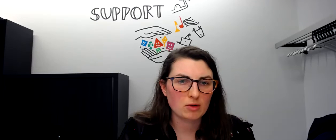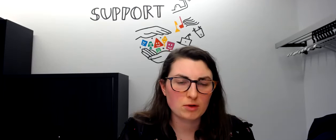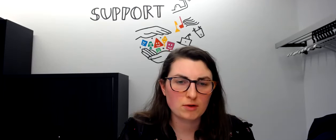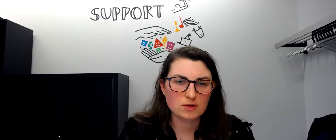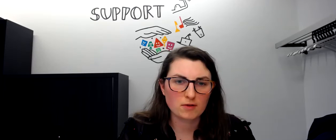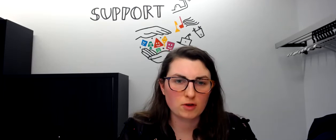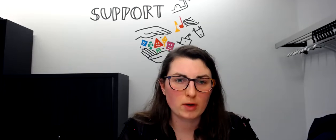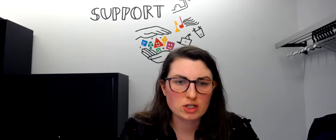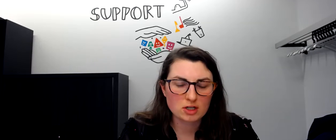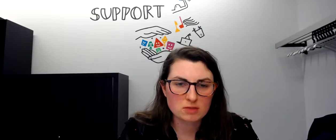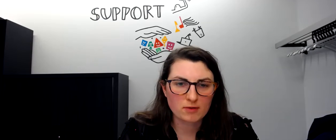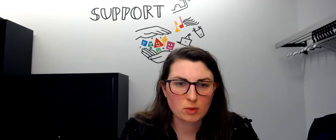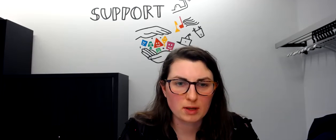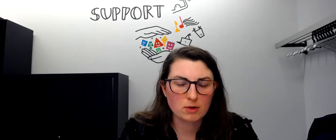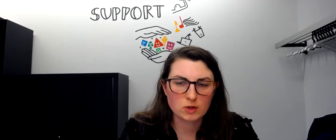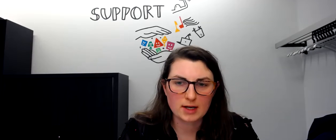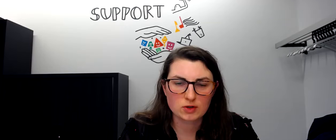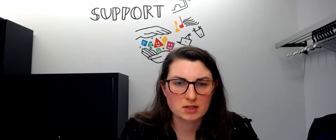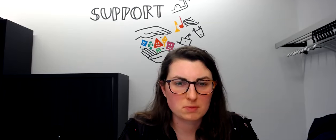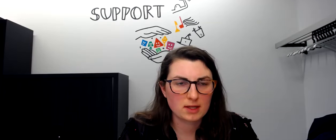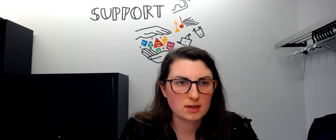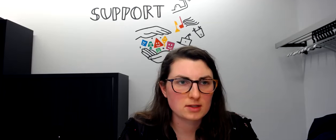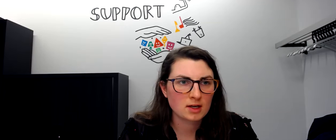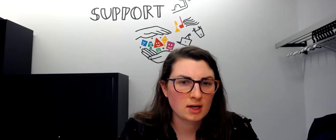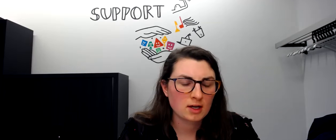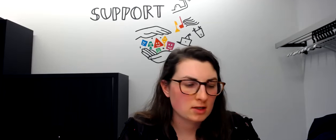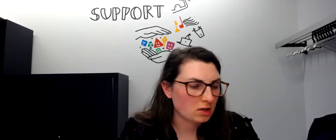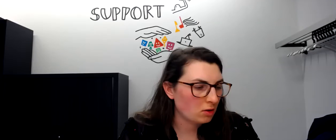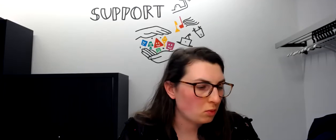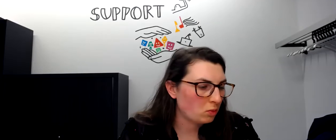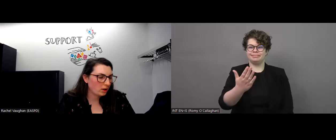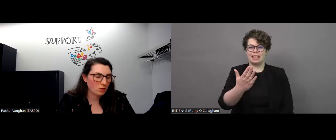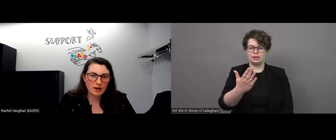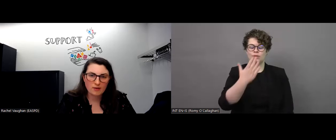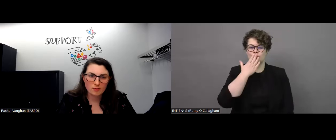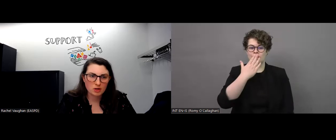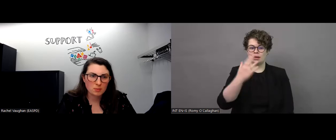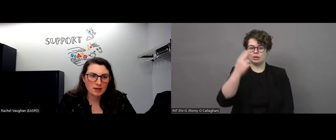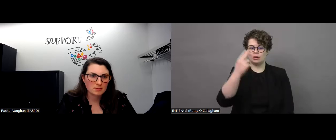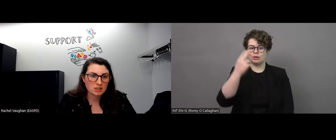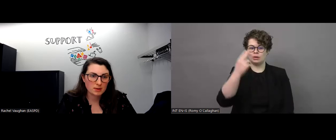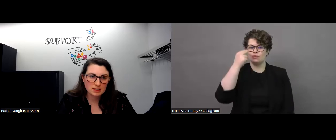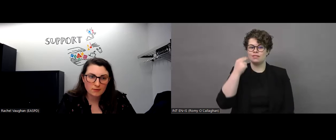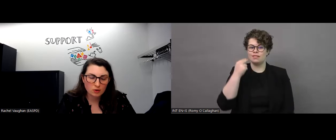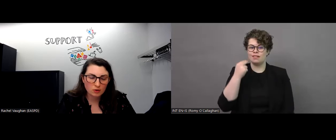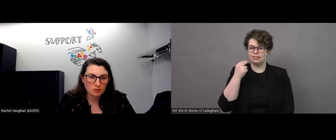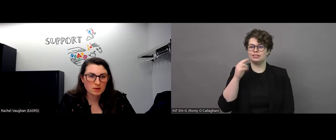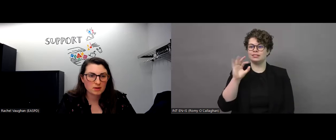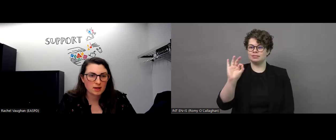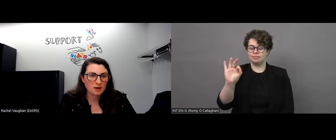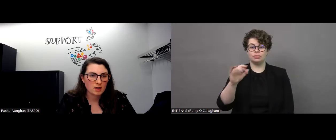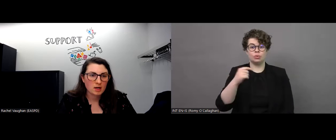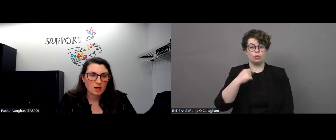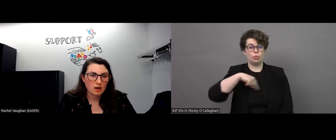I'll now move to a few questions before we move to our next round of speakers. We are aware from the European Disability Forum